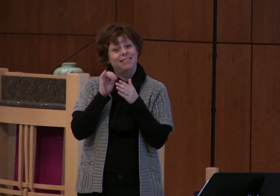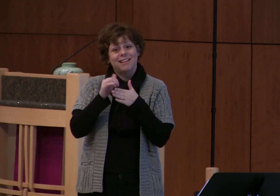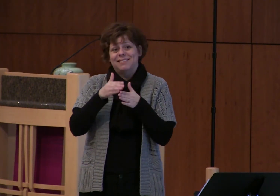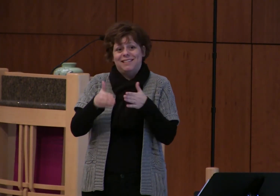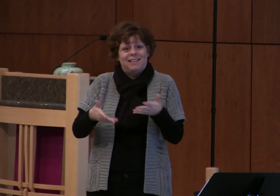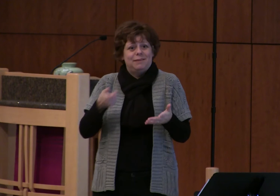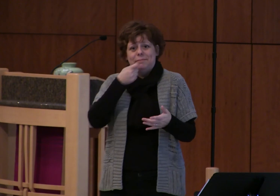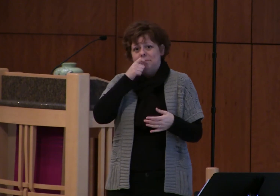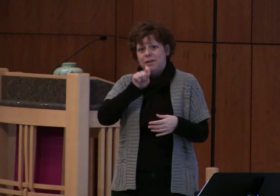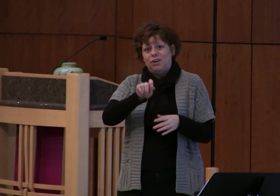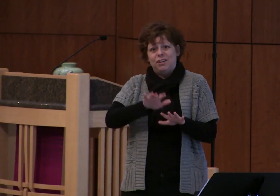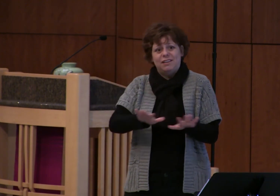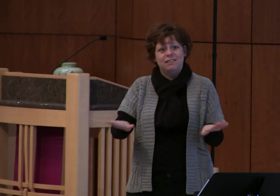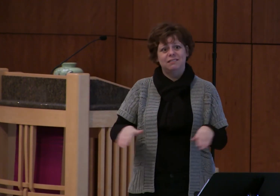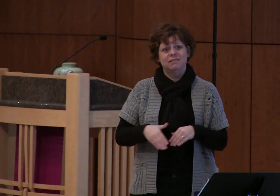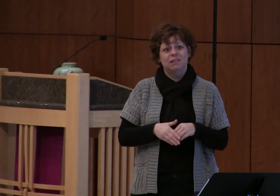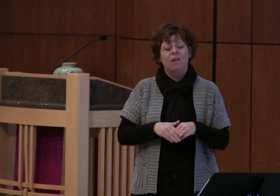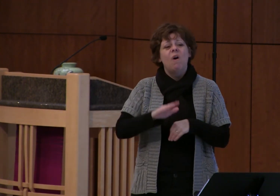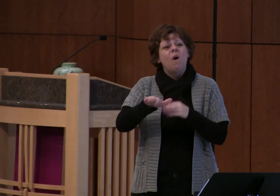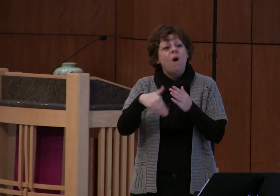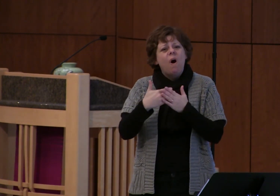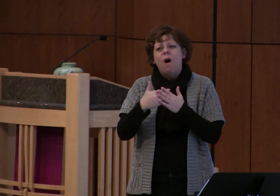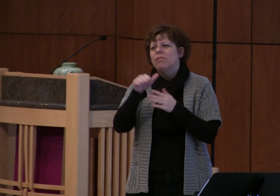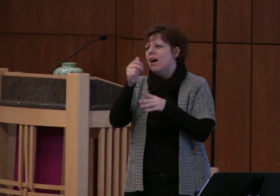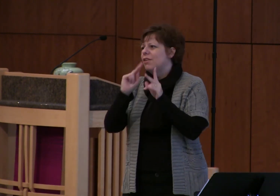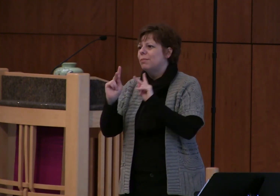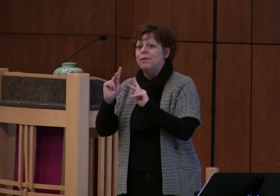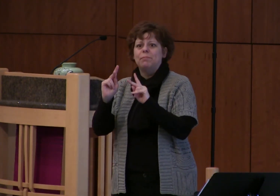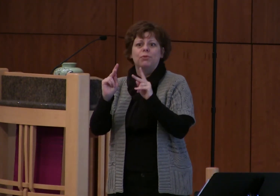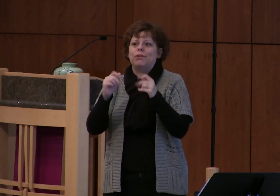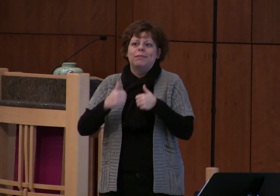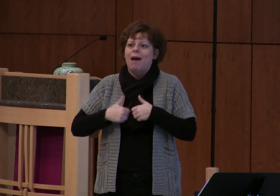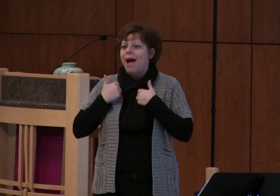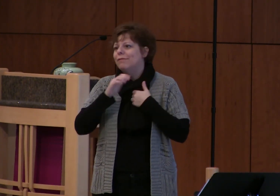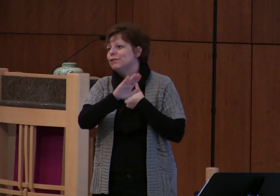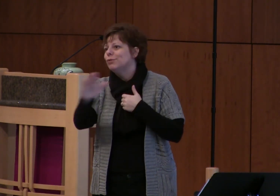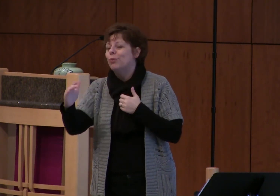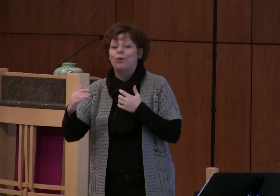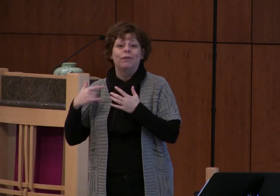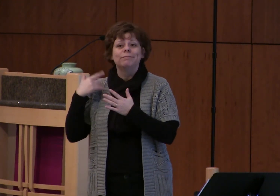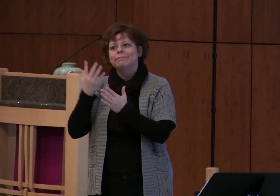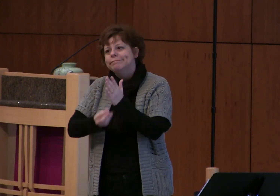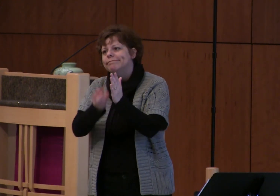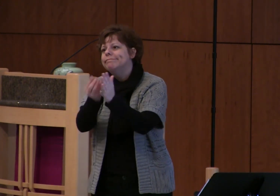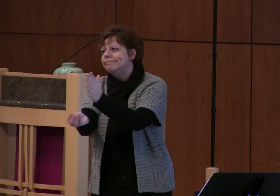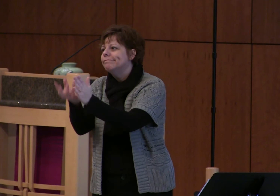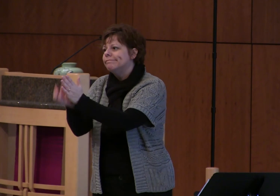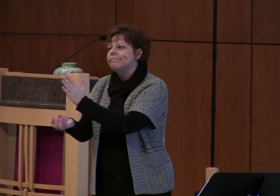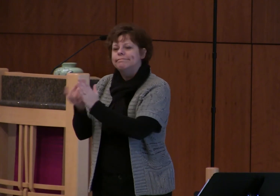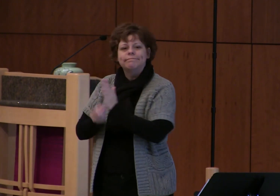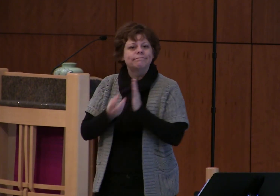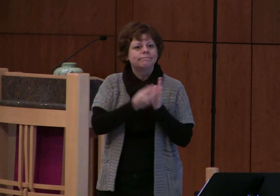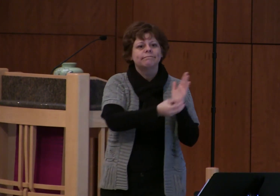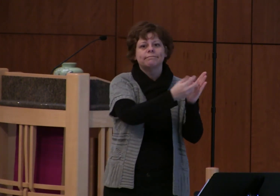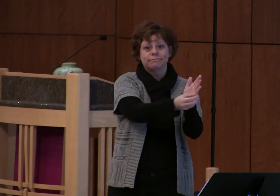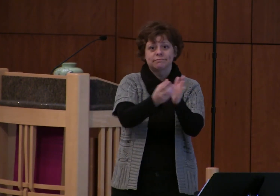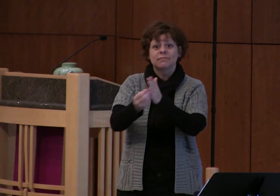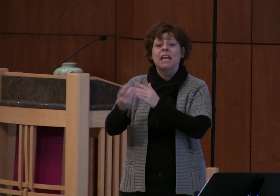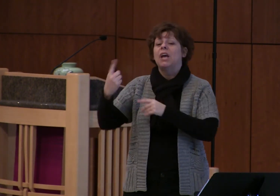and all those precious lives that have been lost to us along the way will be restored and we will be people who have